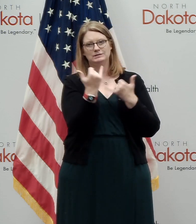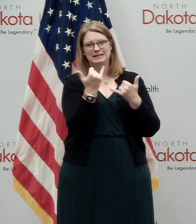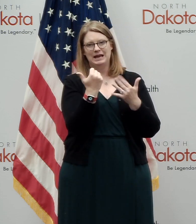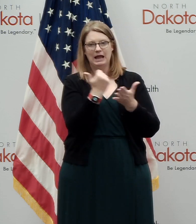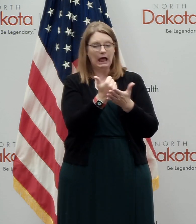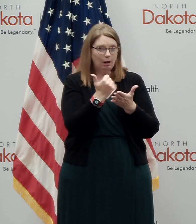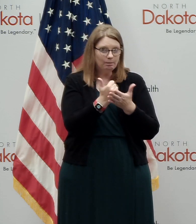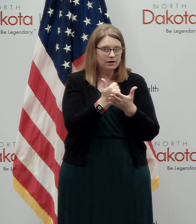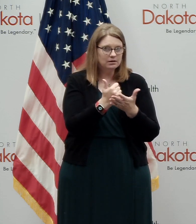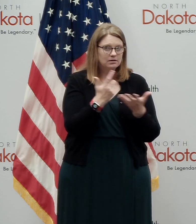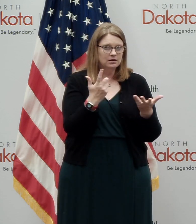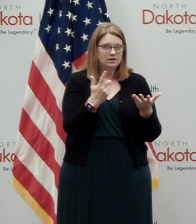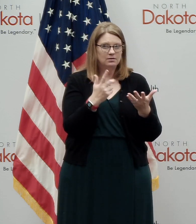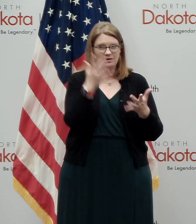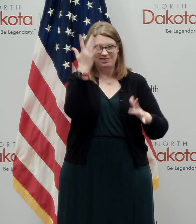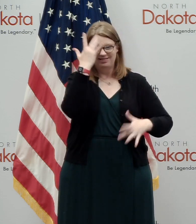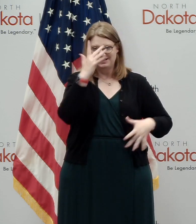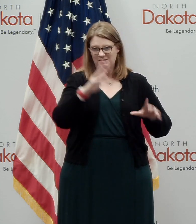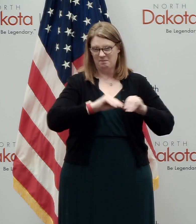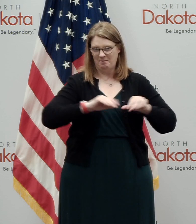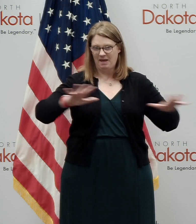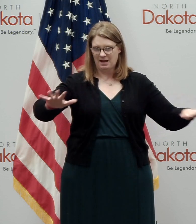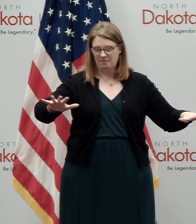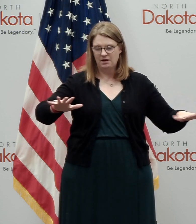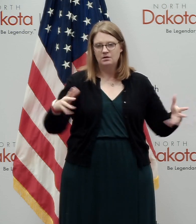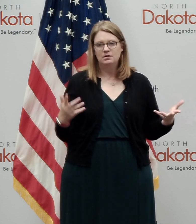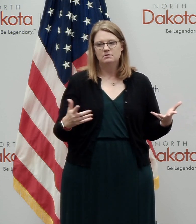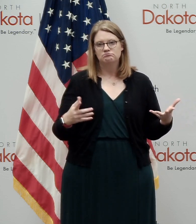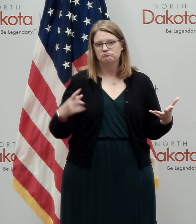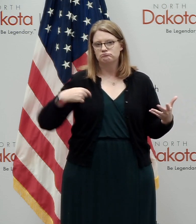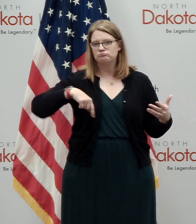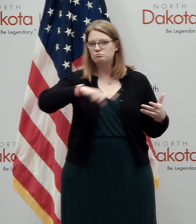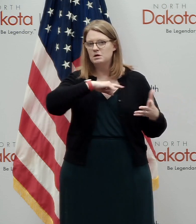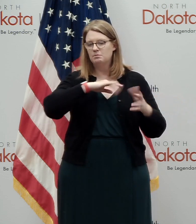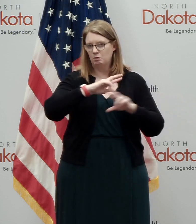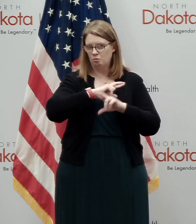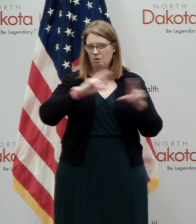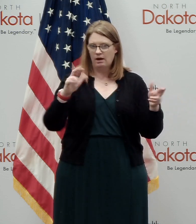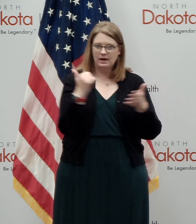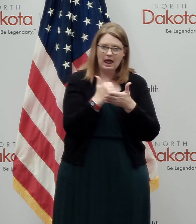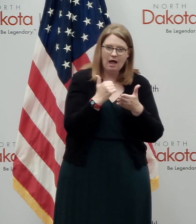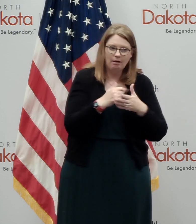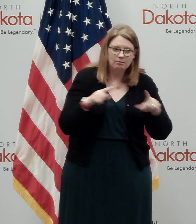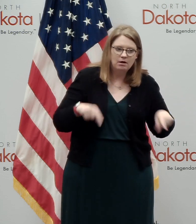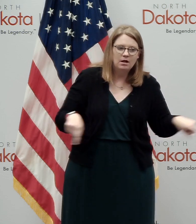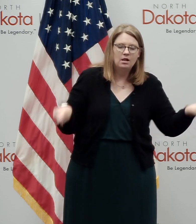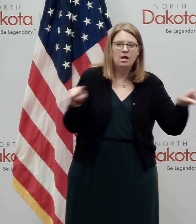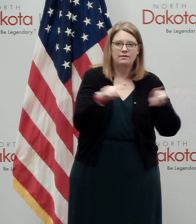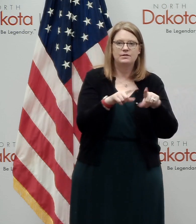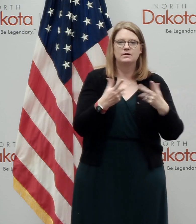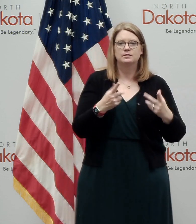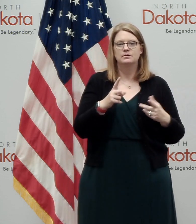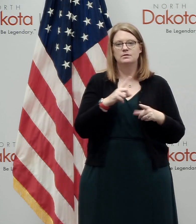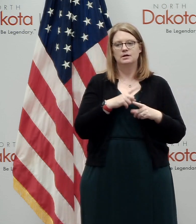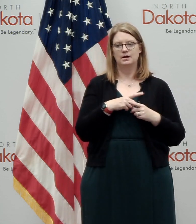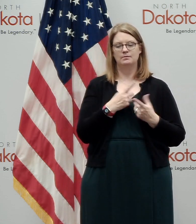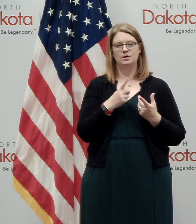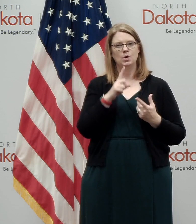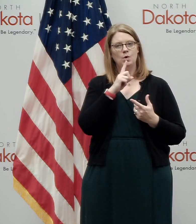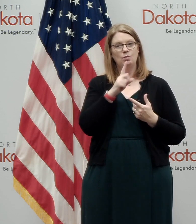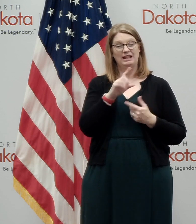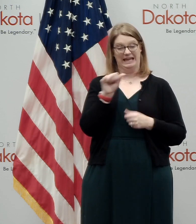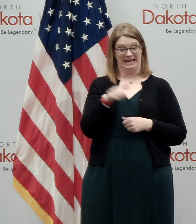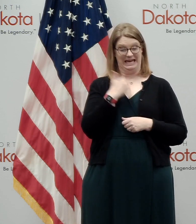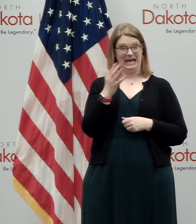uh, helping with this pandemic. Uh, but we would stand ready to, uh, help each of them as they work forward. But again, we're encouraging, uh,